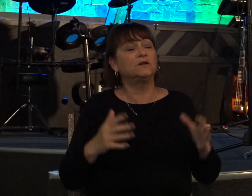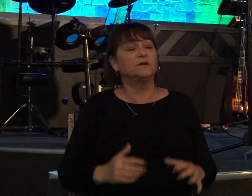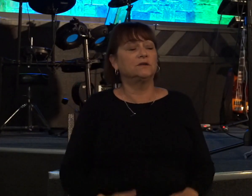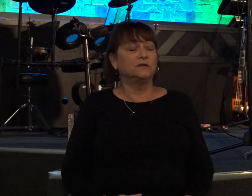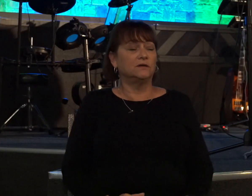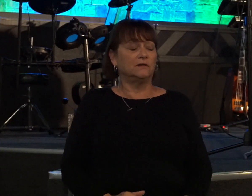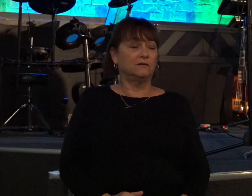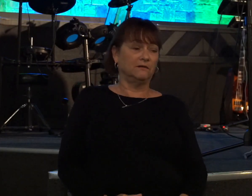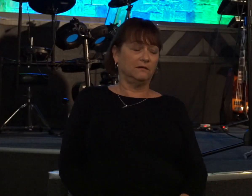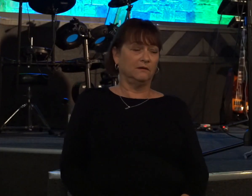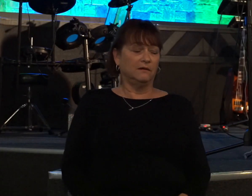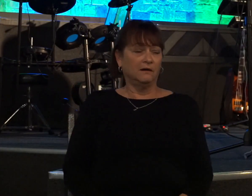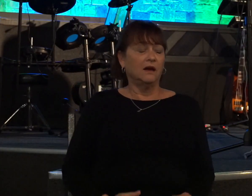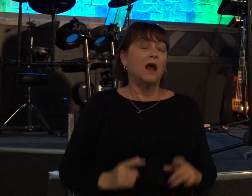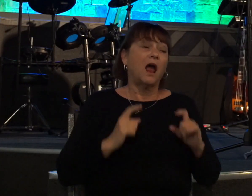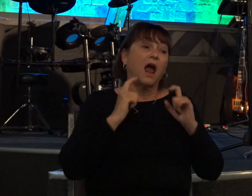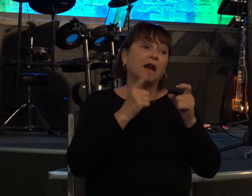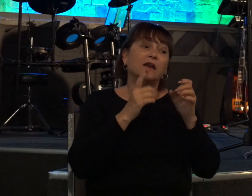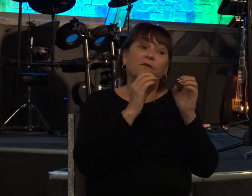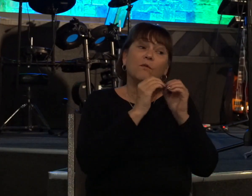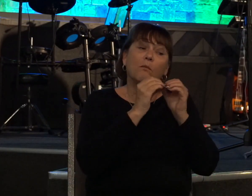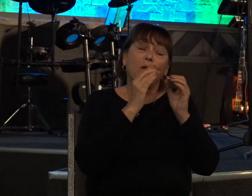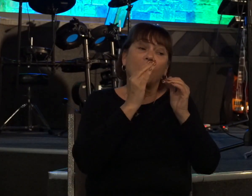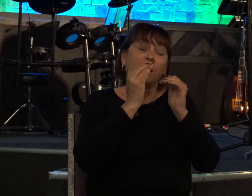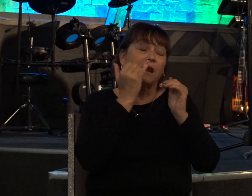and i would have given you even more if it wasn't enough for you david